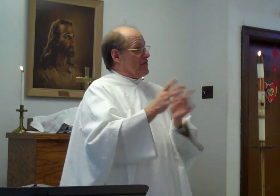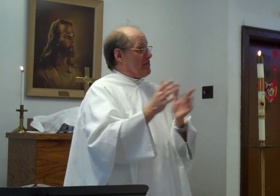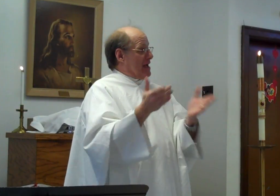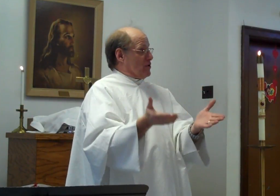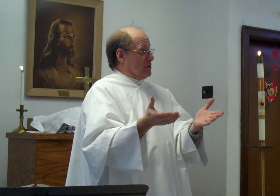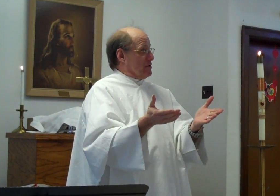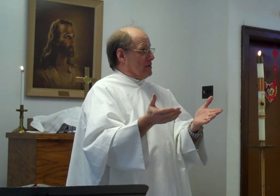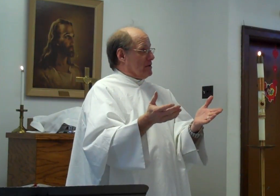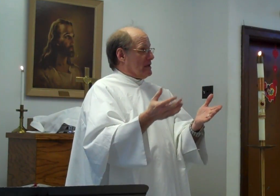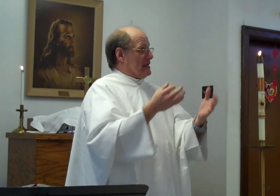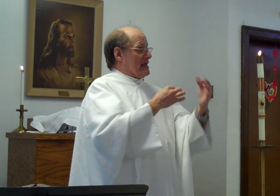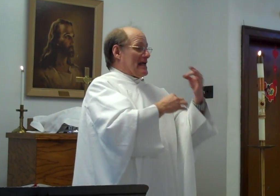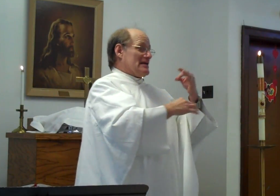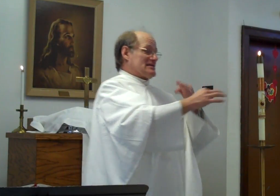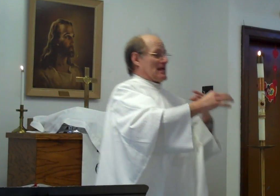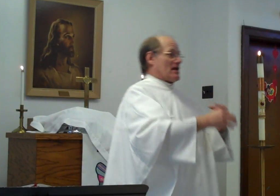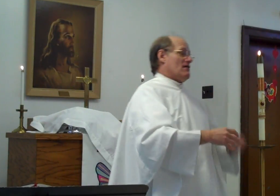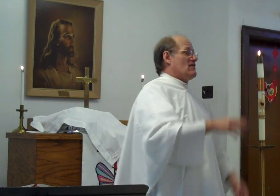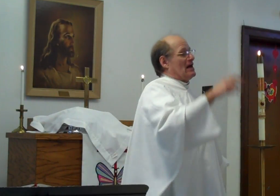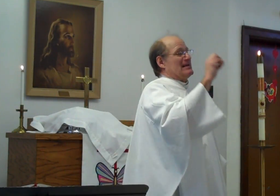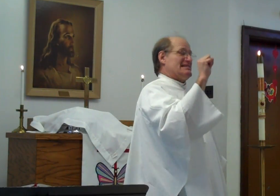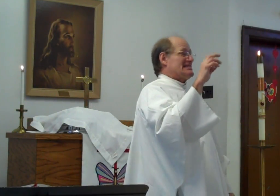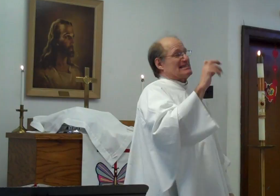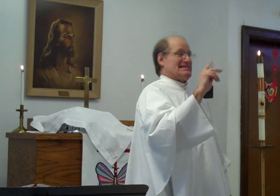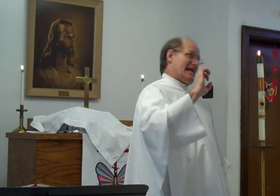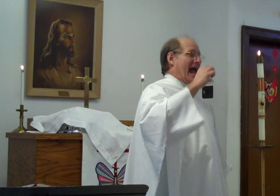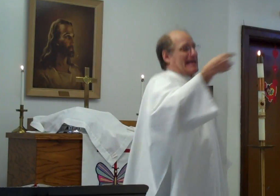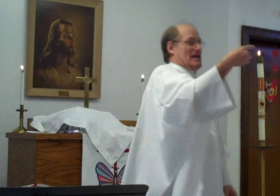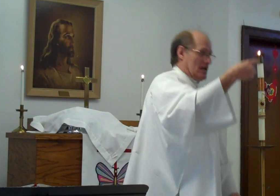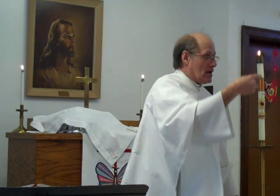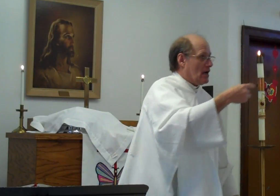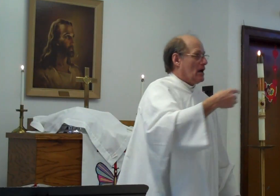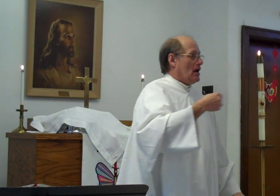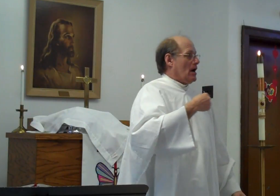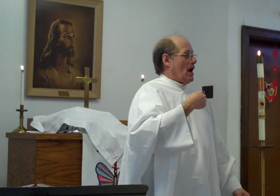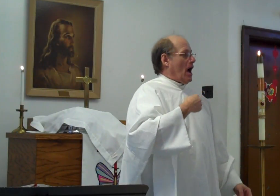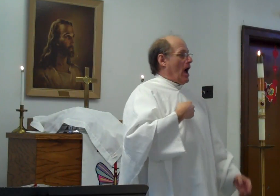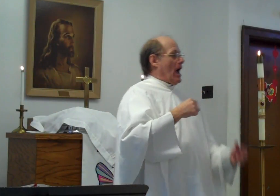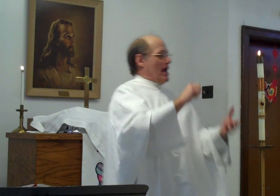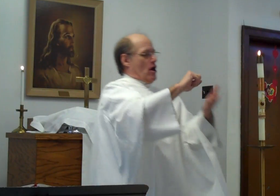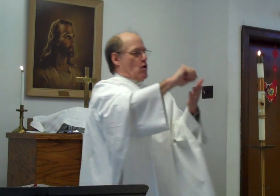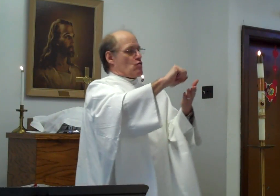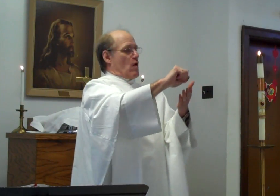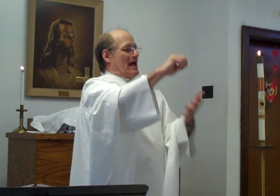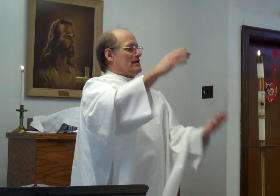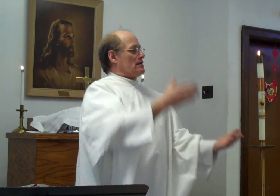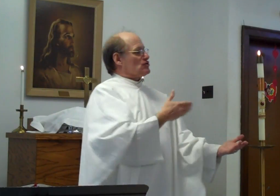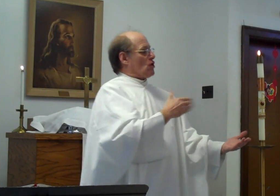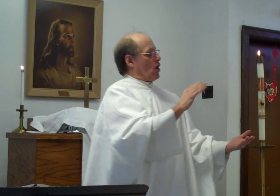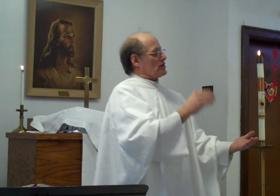the Bible. Instead of snacking, I write songs.